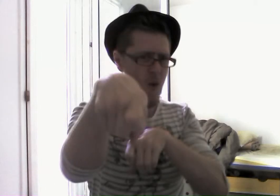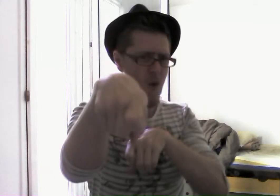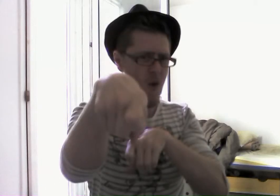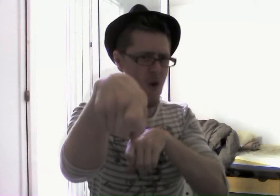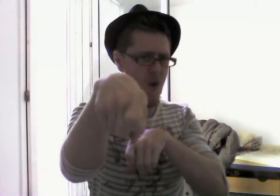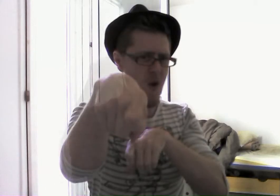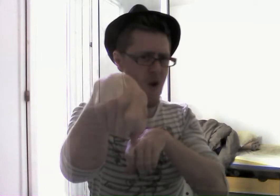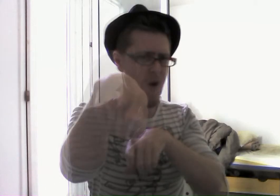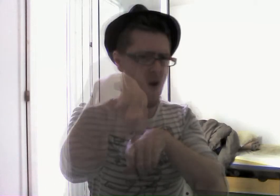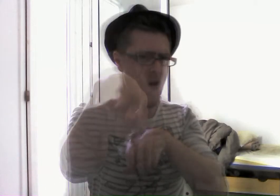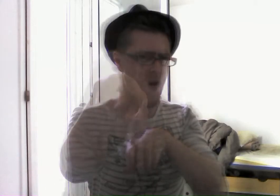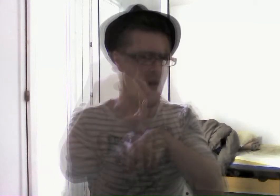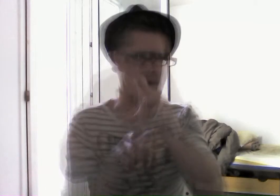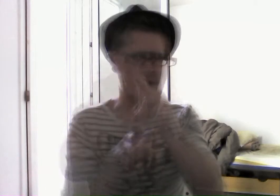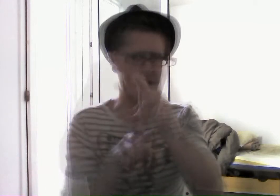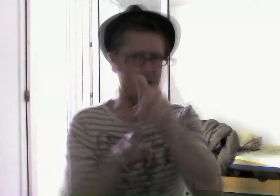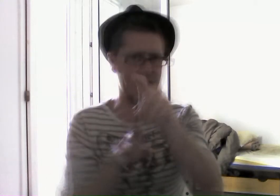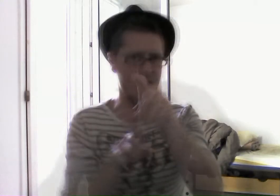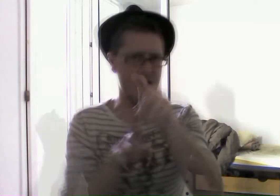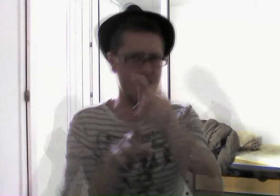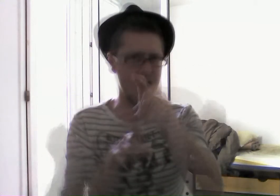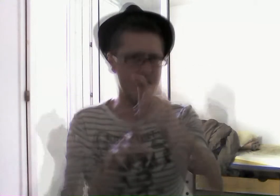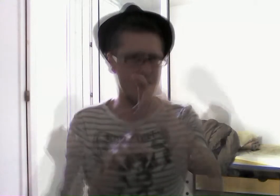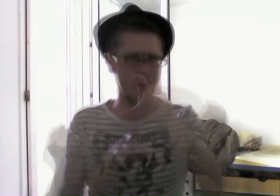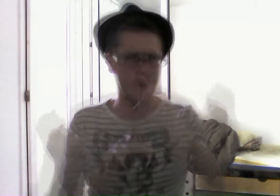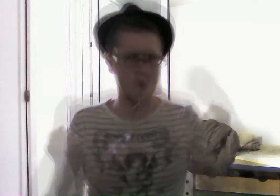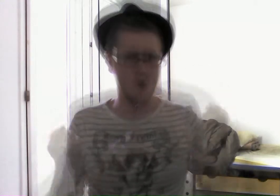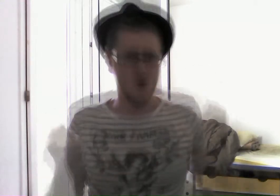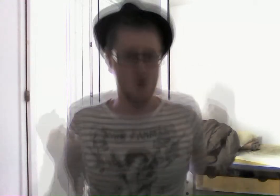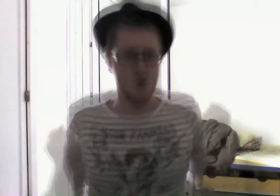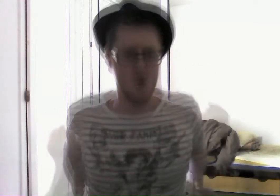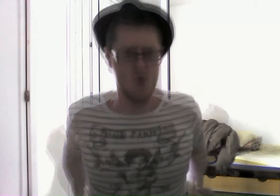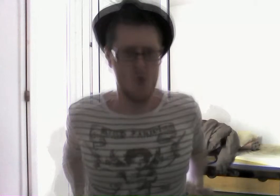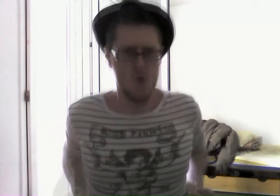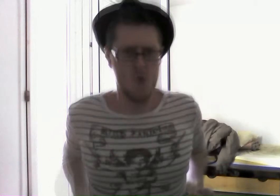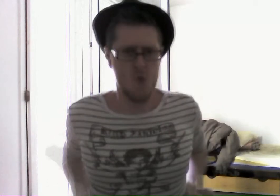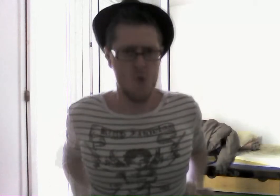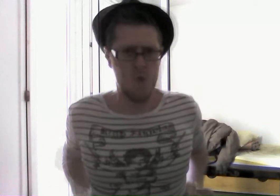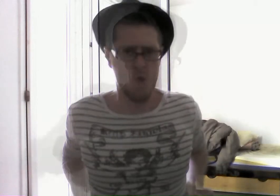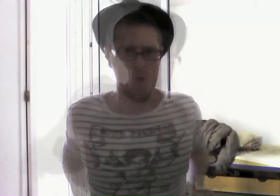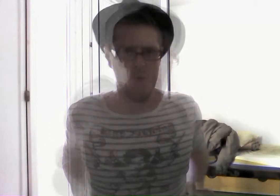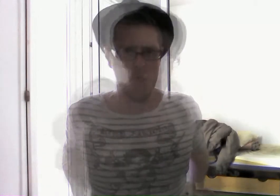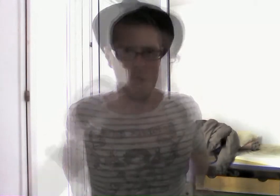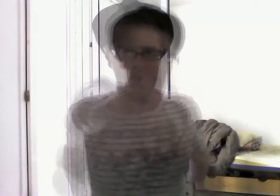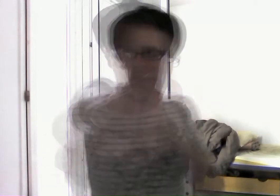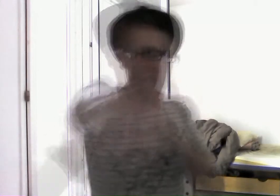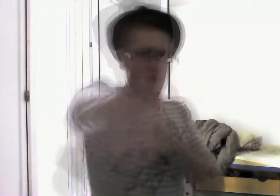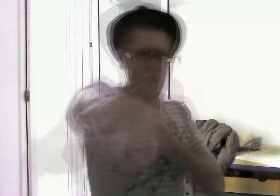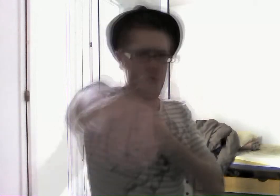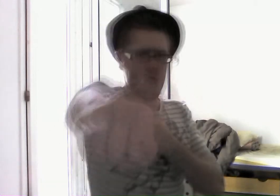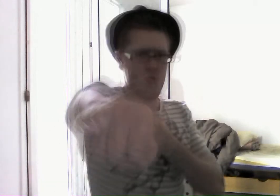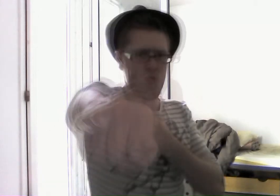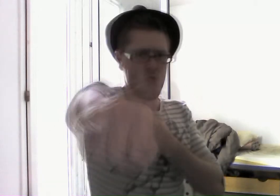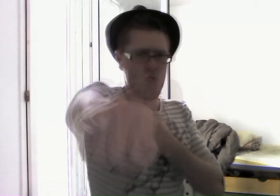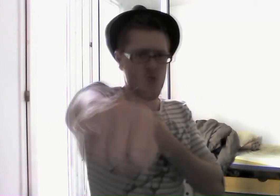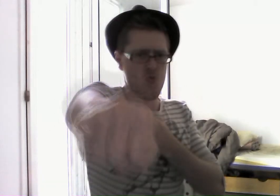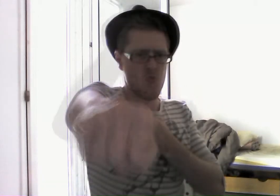Now, let's move it a bigger and subdivide three times, smooth it out,